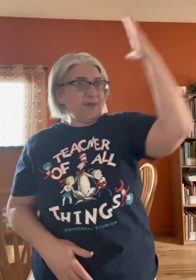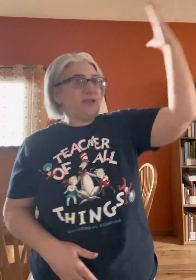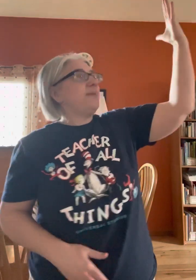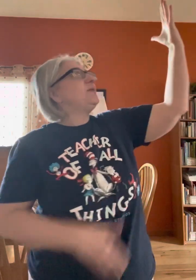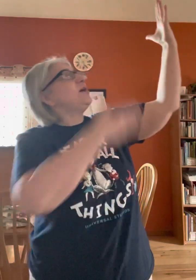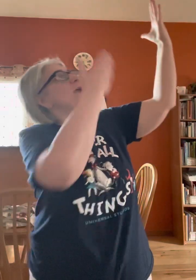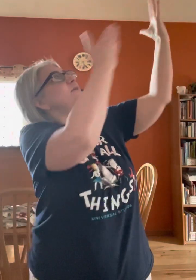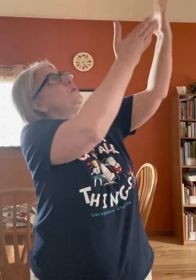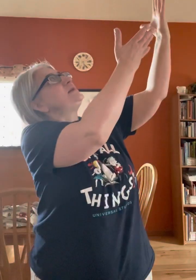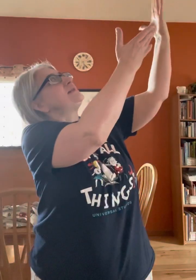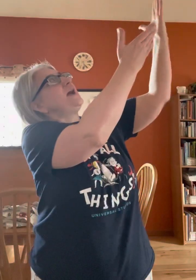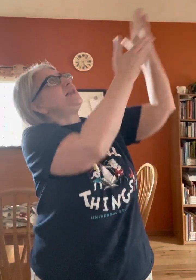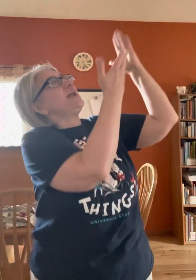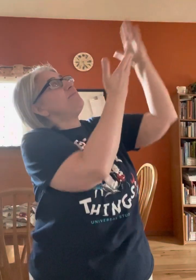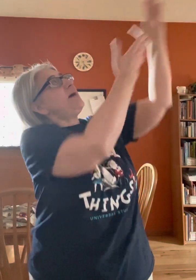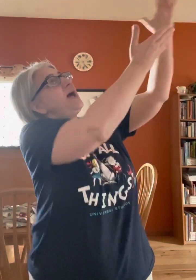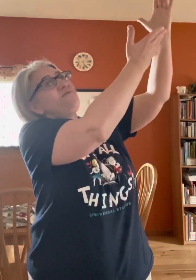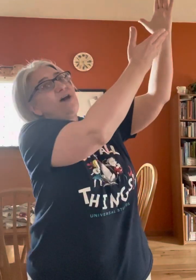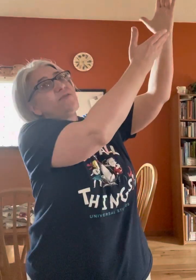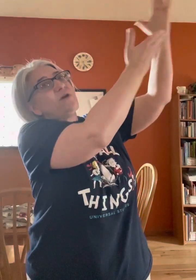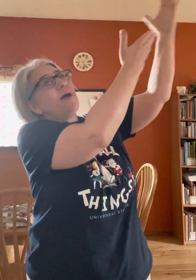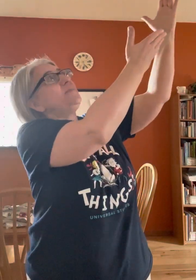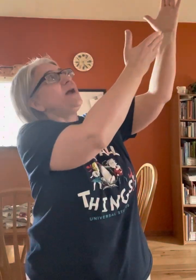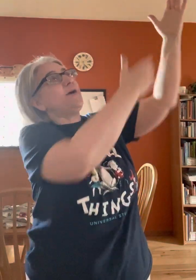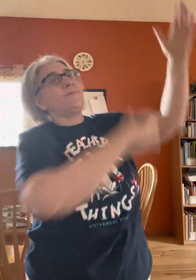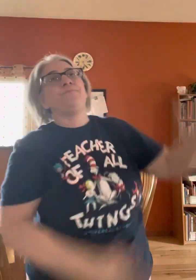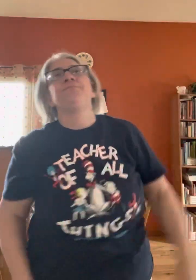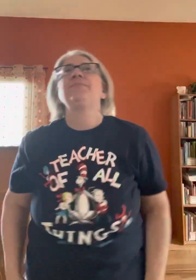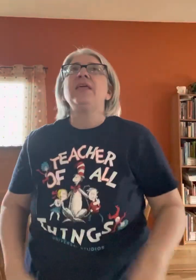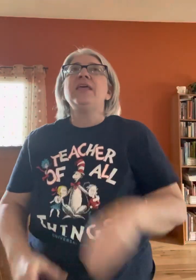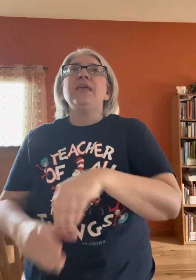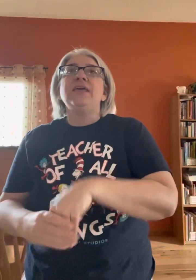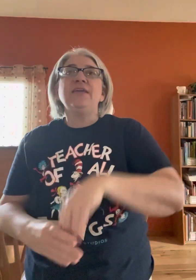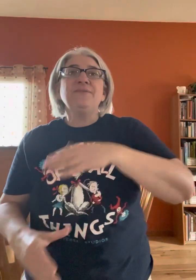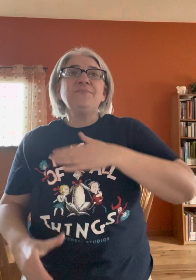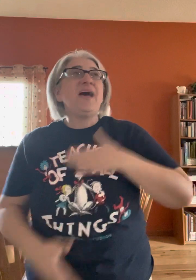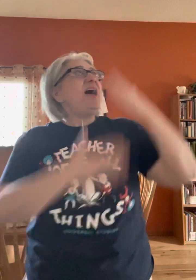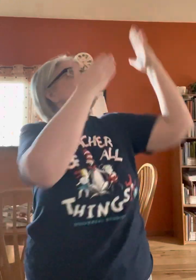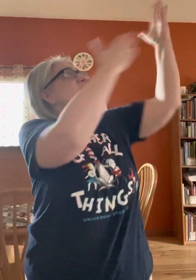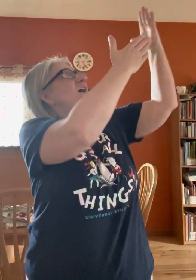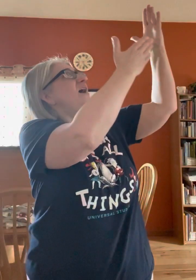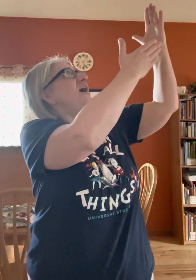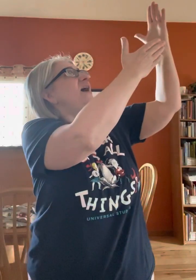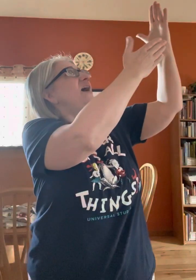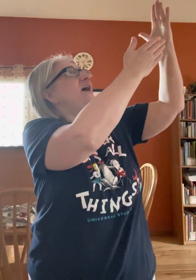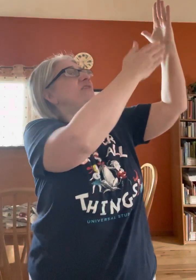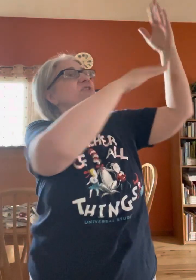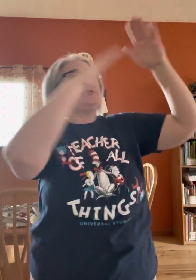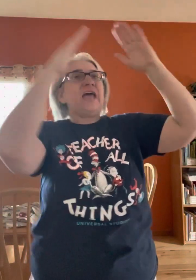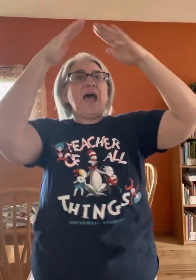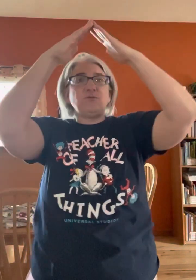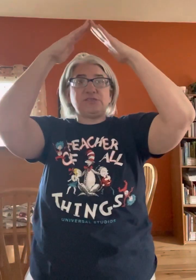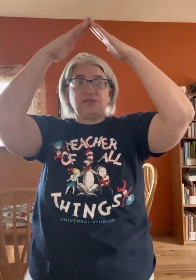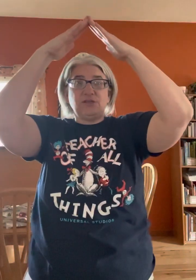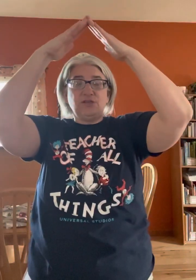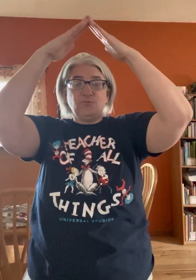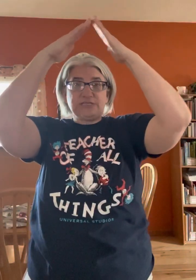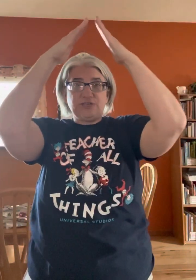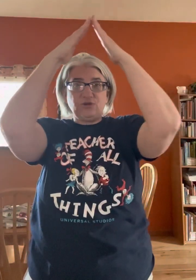hand up there and then point to God like, my father, up there. In my father's house. Pretend you're in